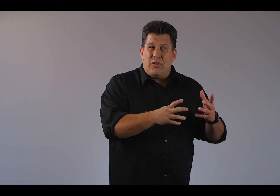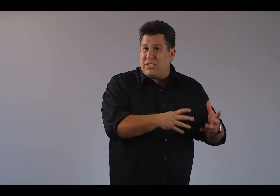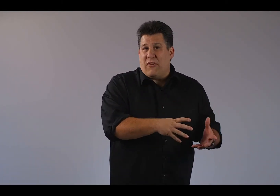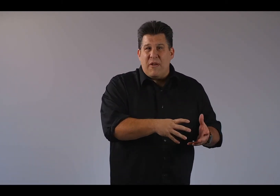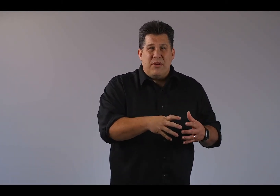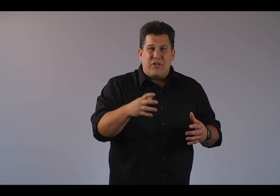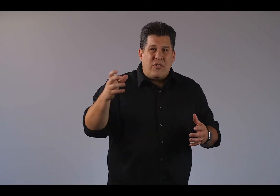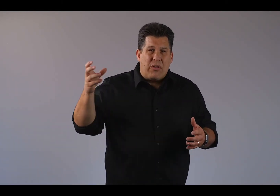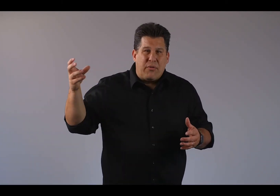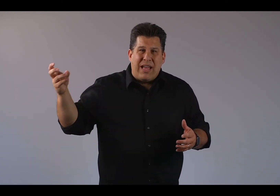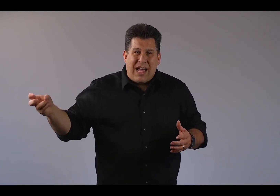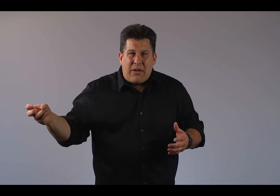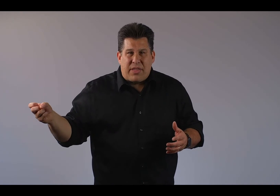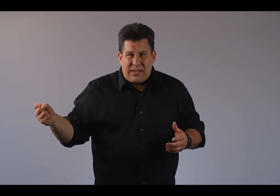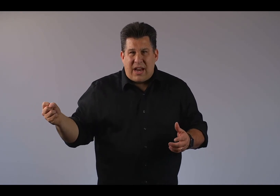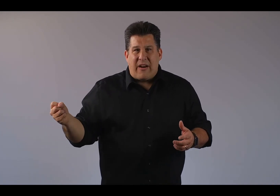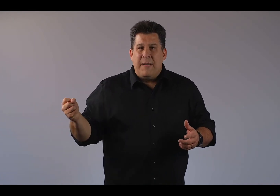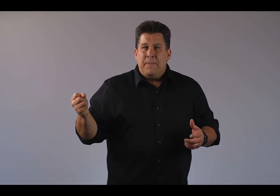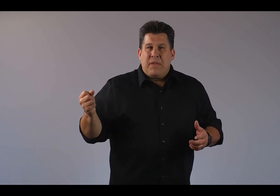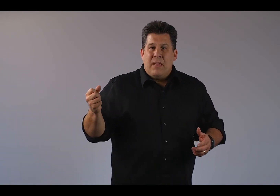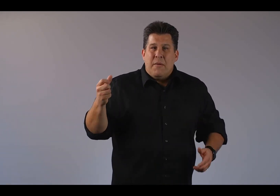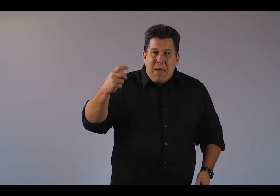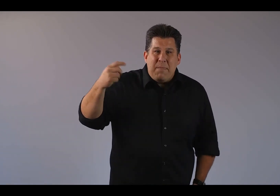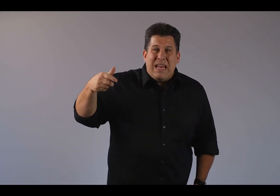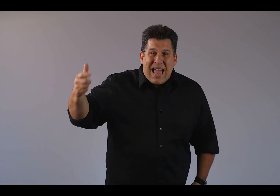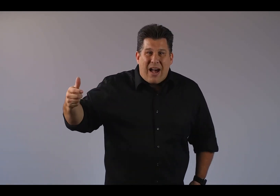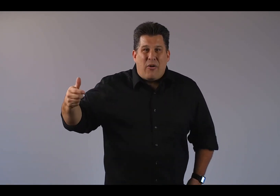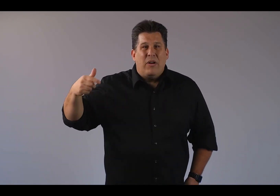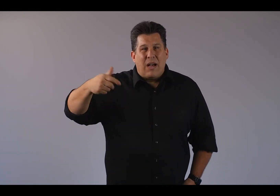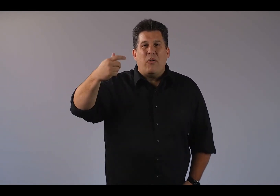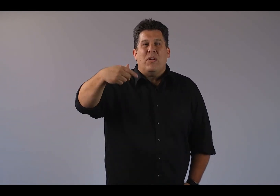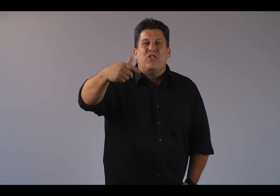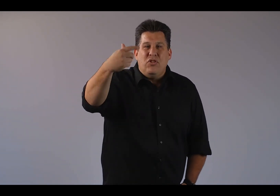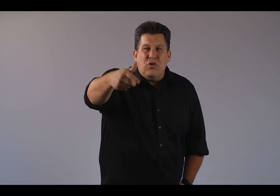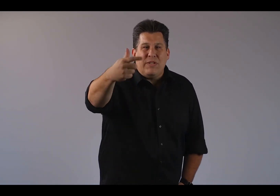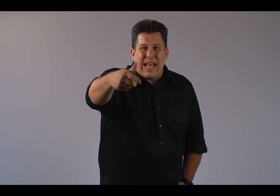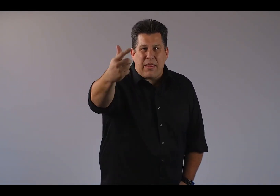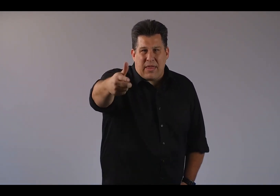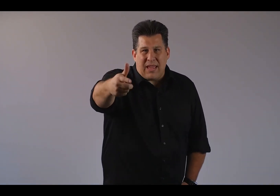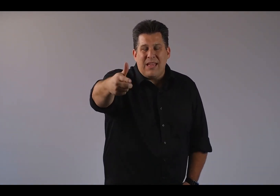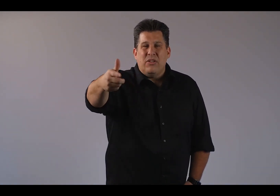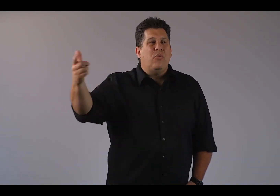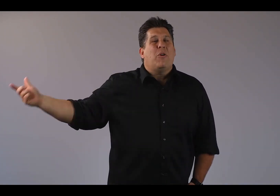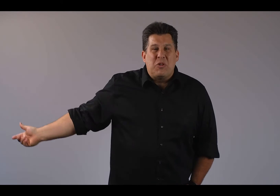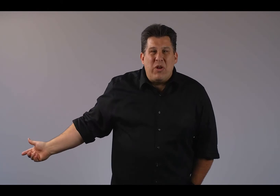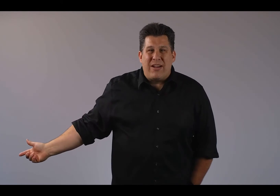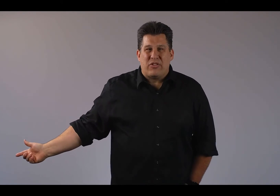with self-image? Are you going through a health scare? Maybe now God wants to use that thing to help someone else.